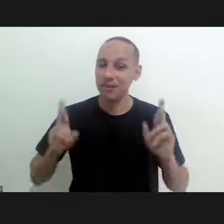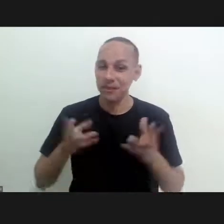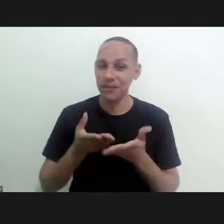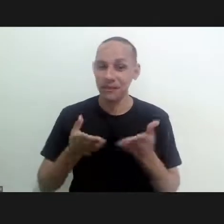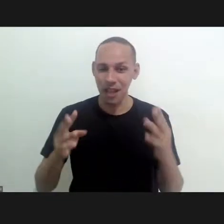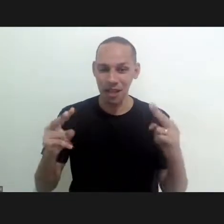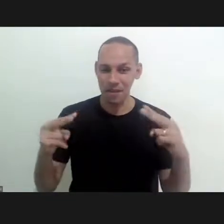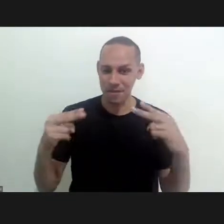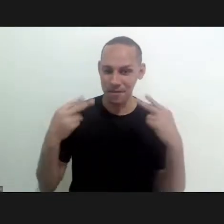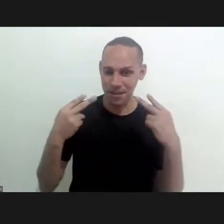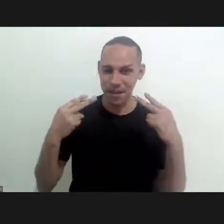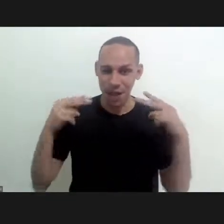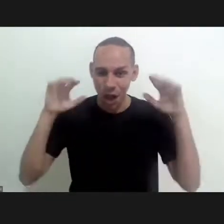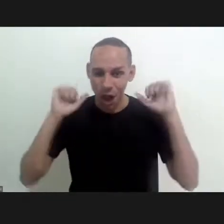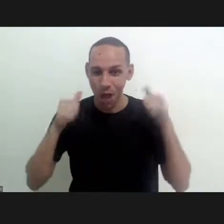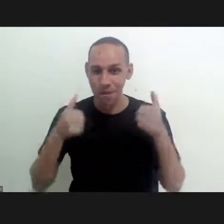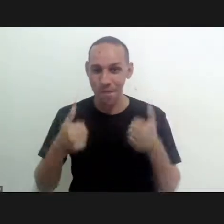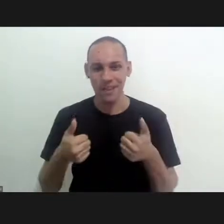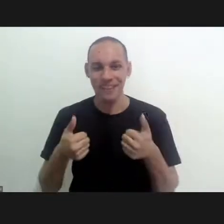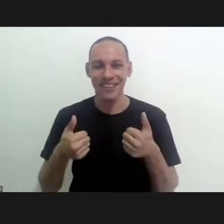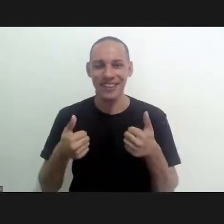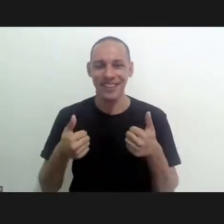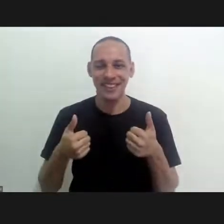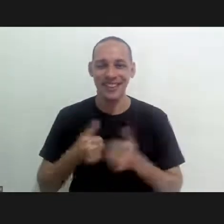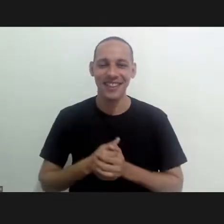I wish you can all see and hear me.